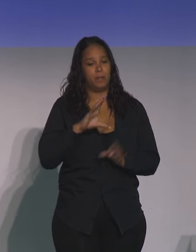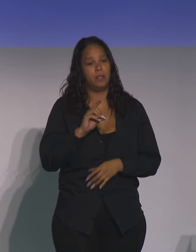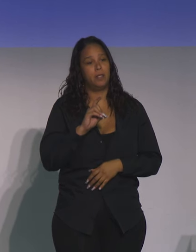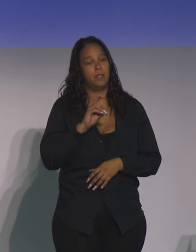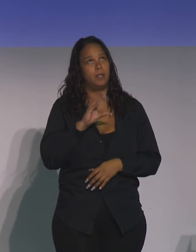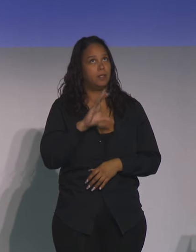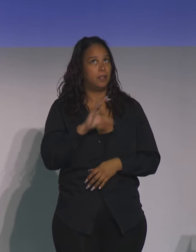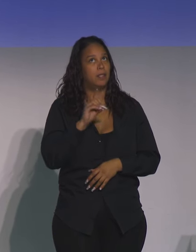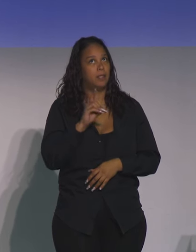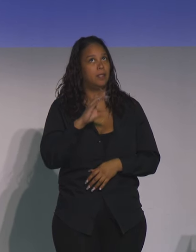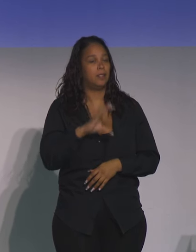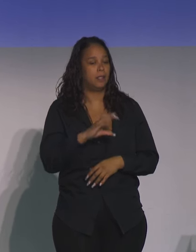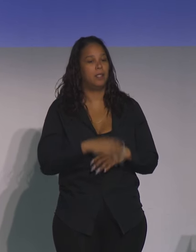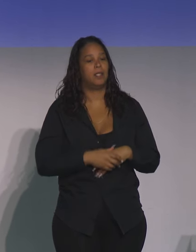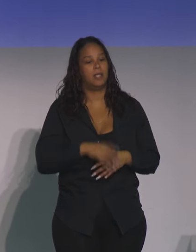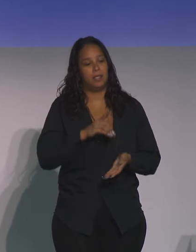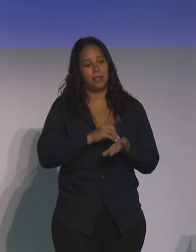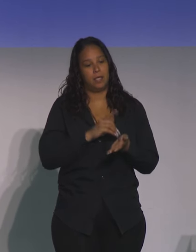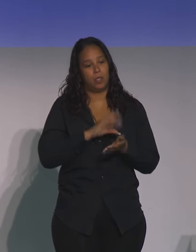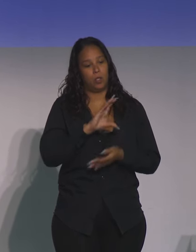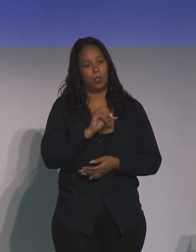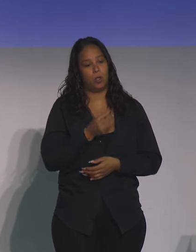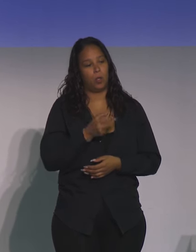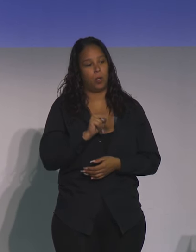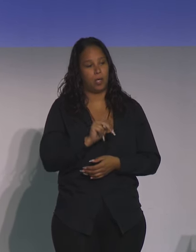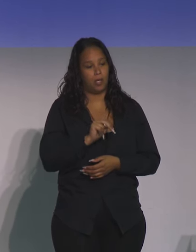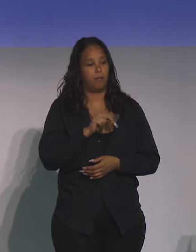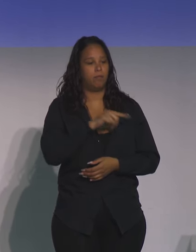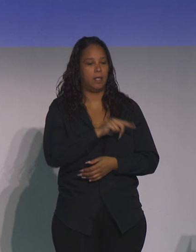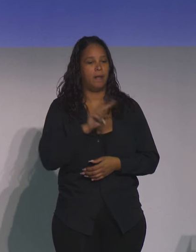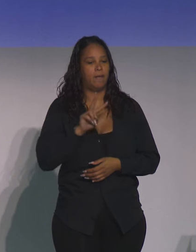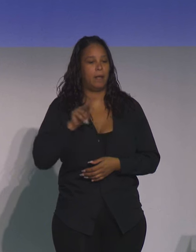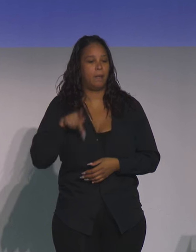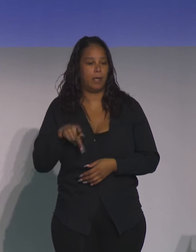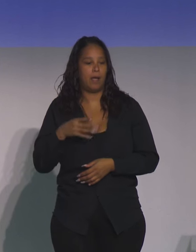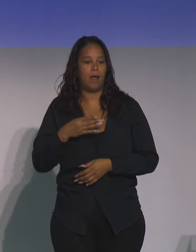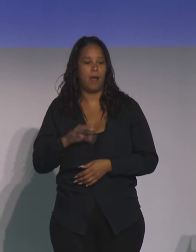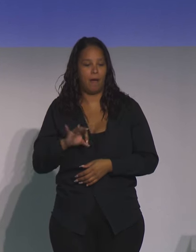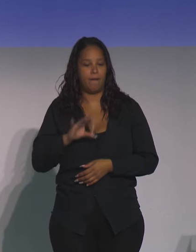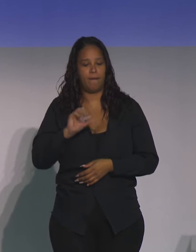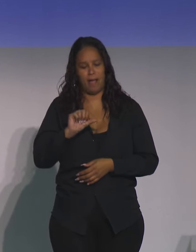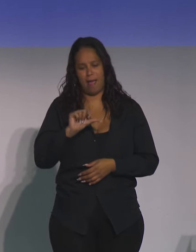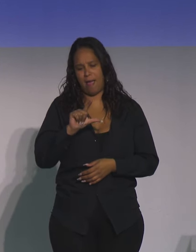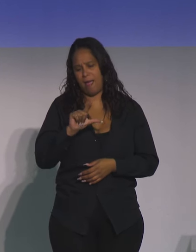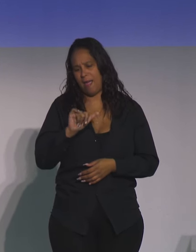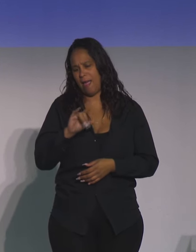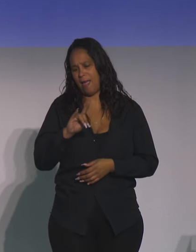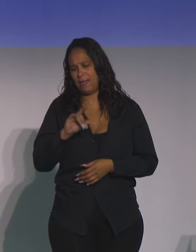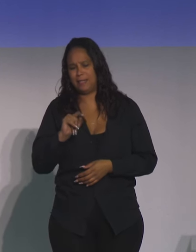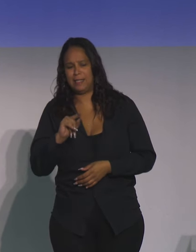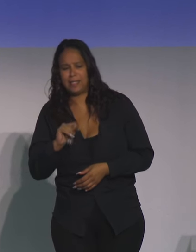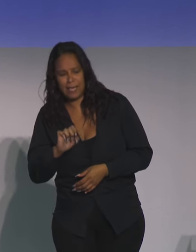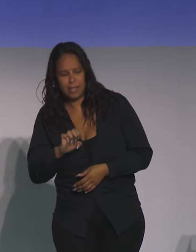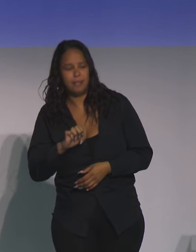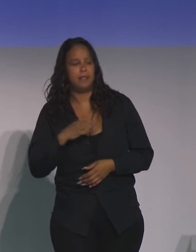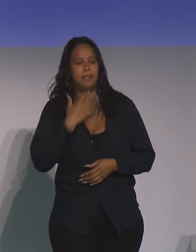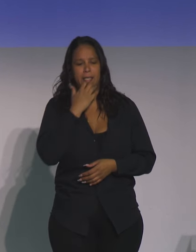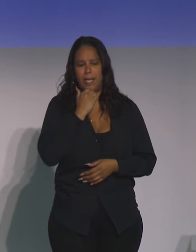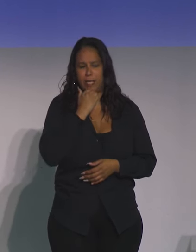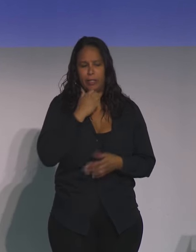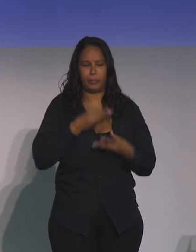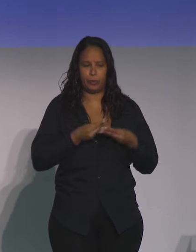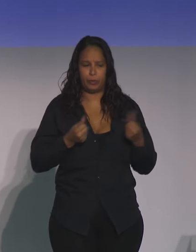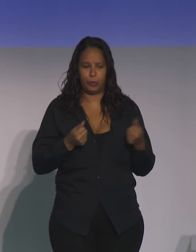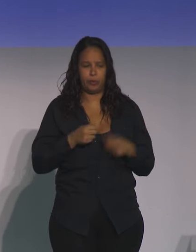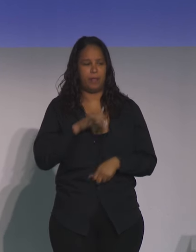Dr. Cohen served as the executive vice president at Allidade and CEO of Allidade Care Solutions, which